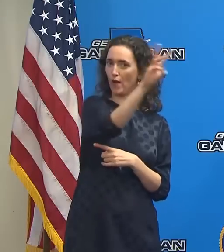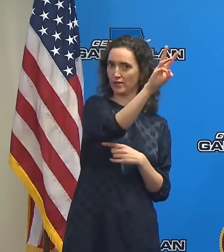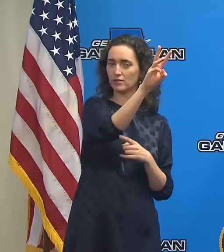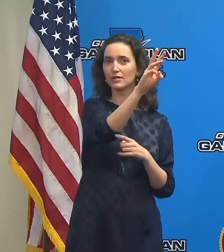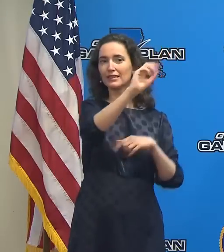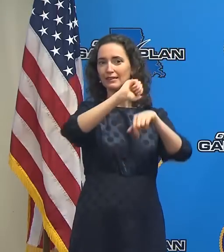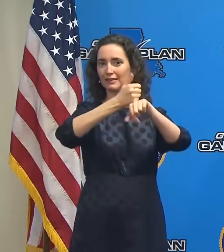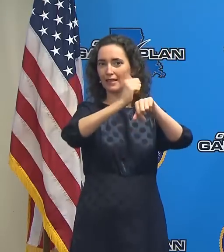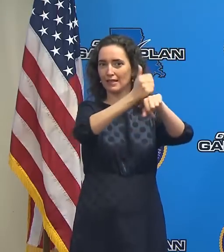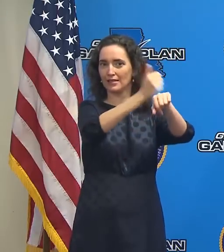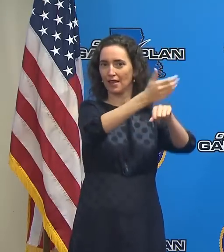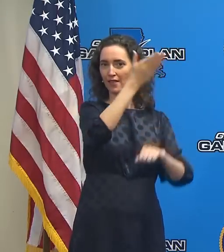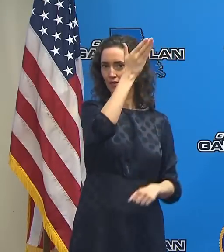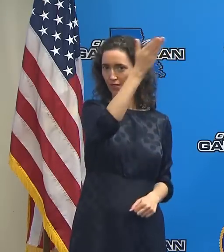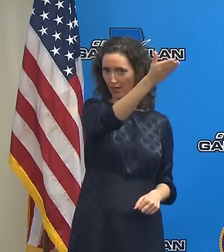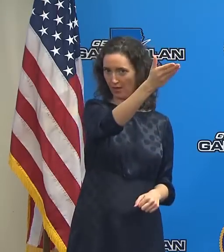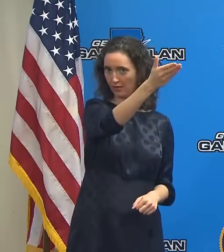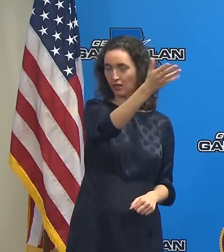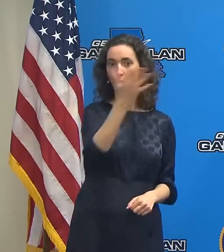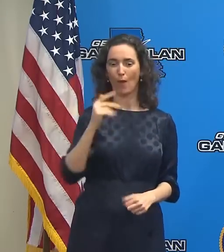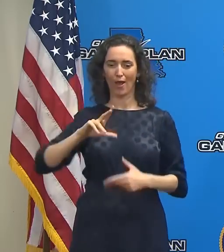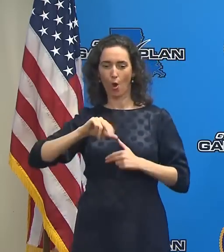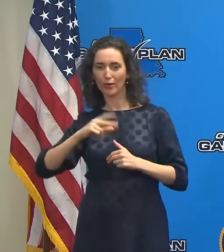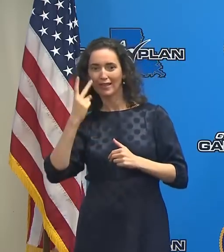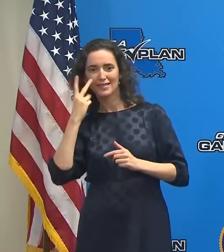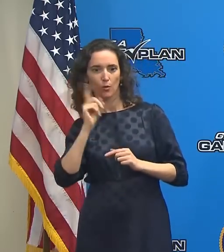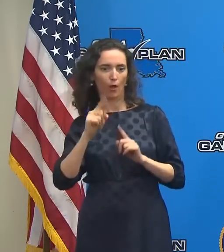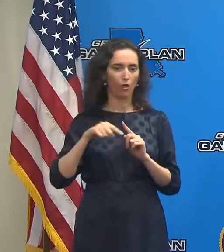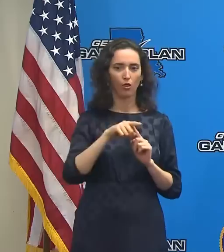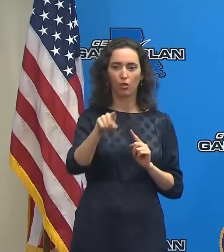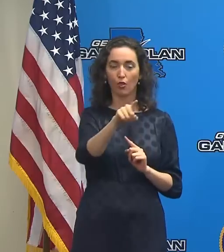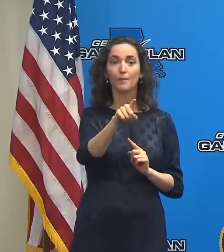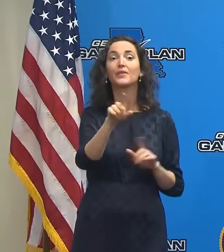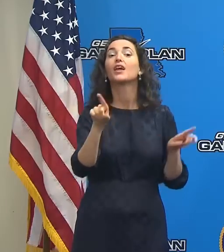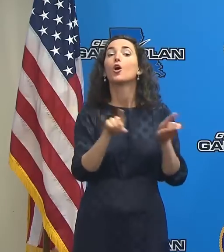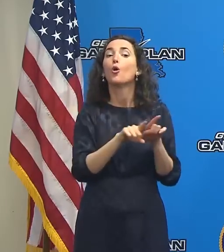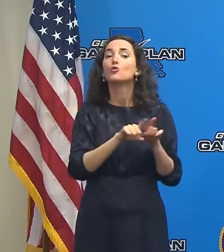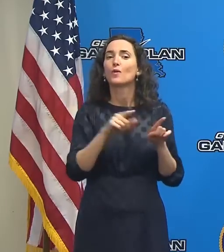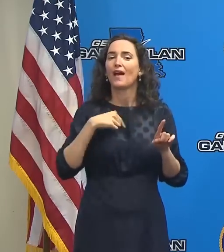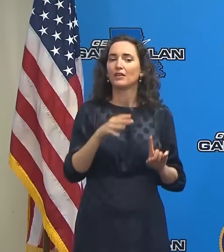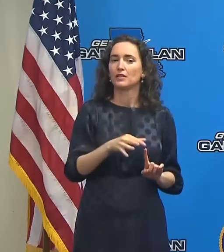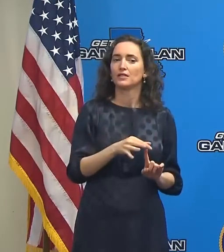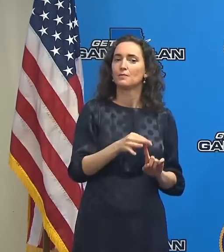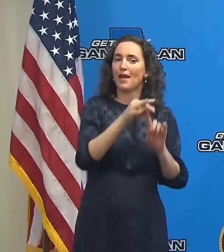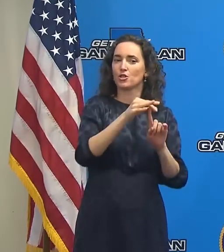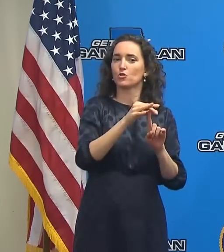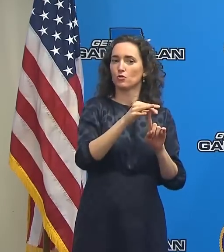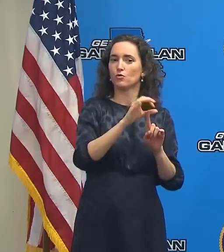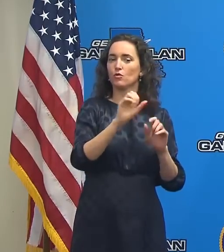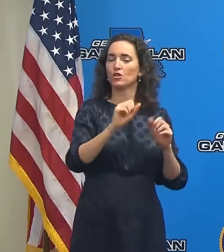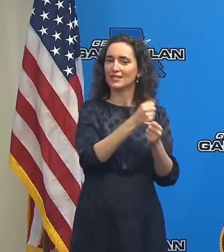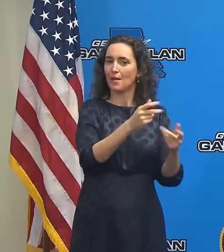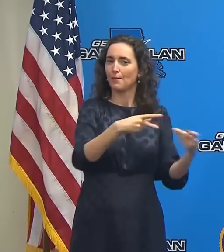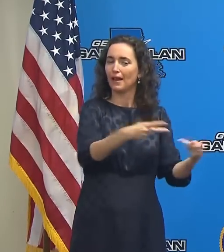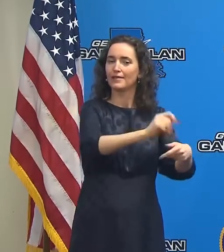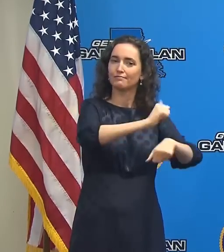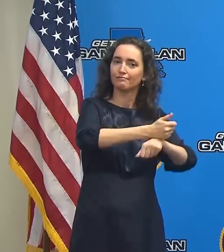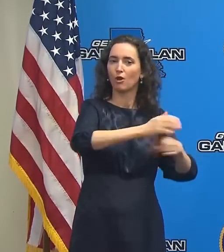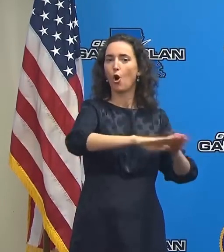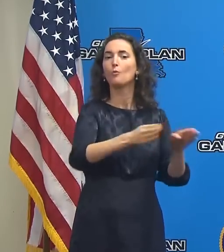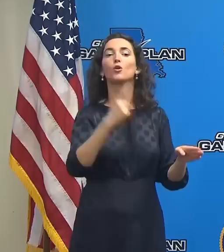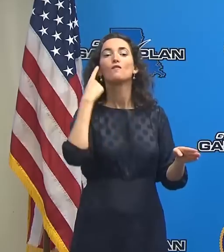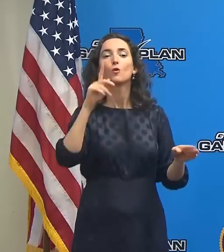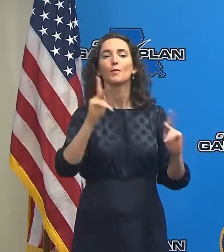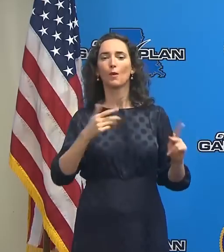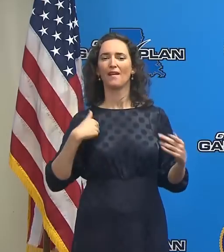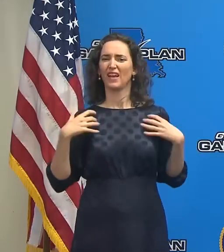for our sheltering. And we always have medical special needs shelters that are open as well. But the first thing people should do if they